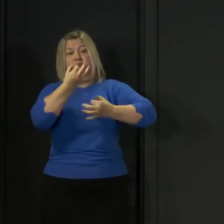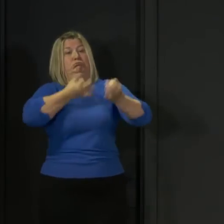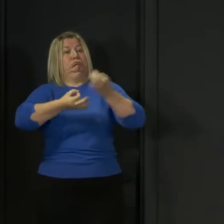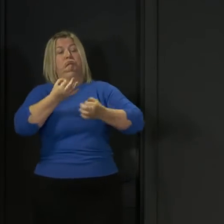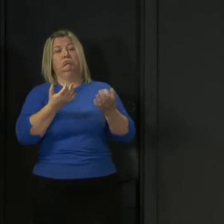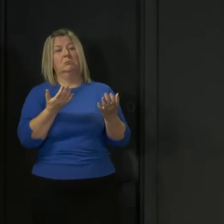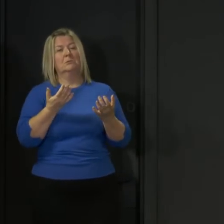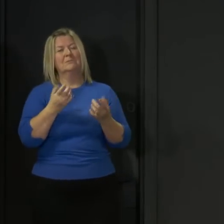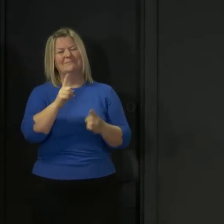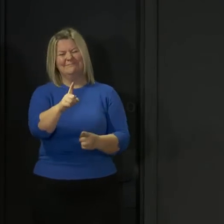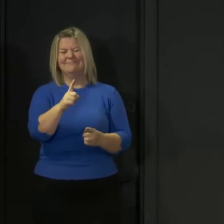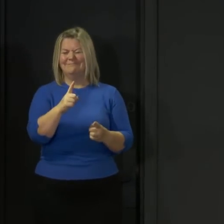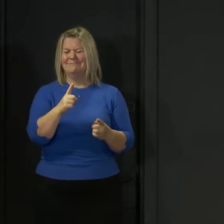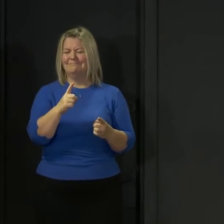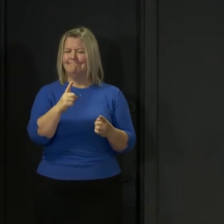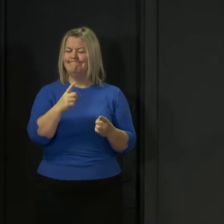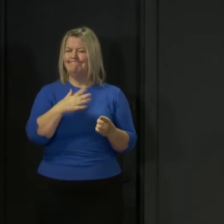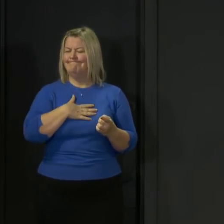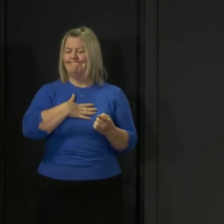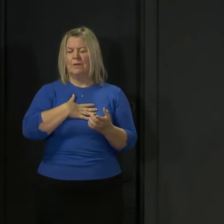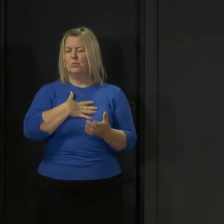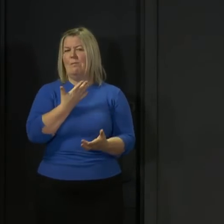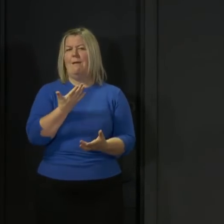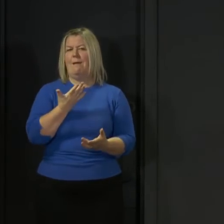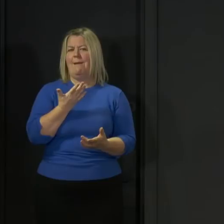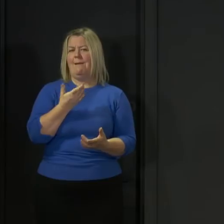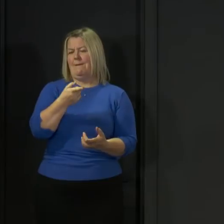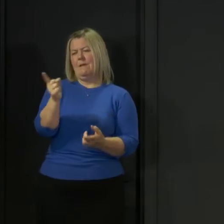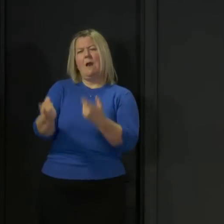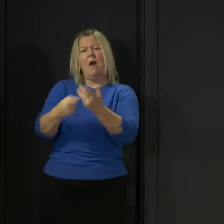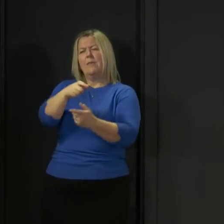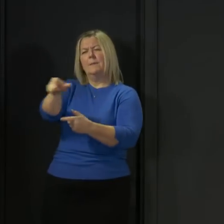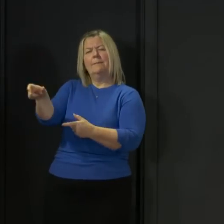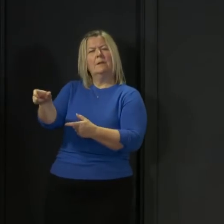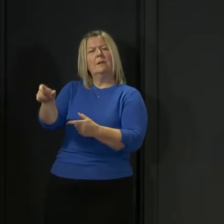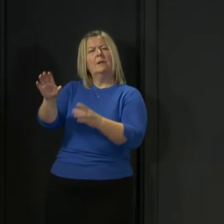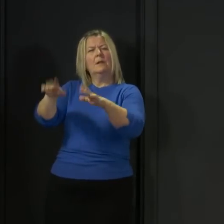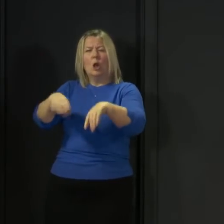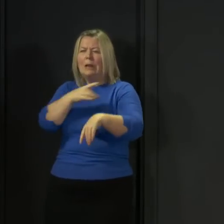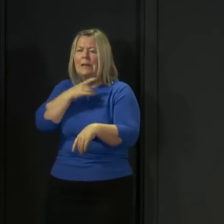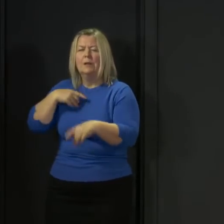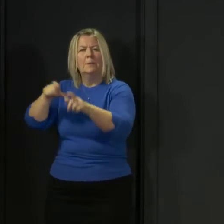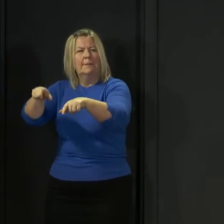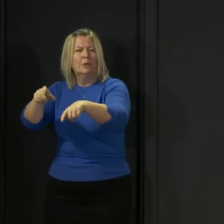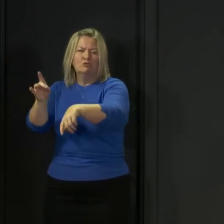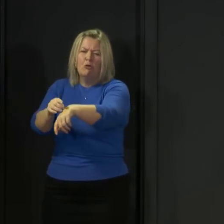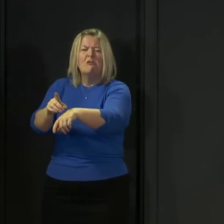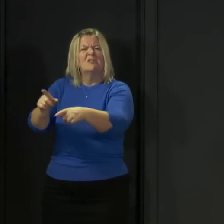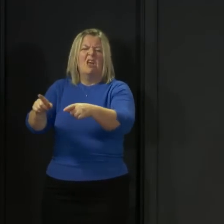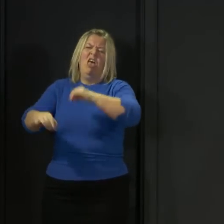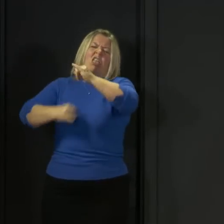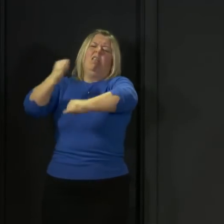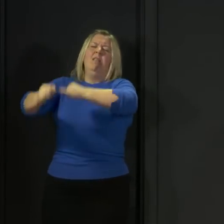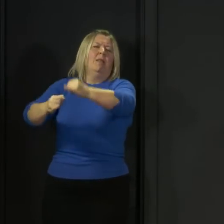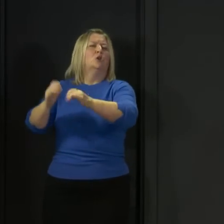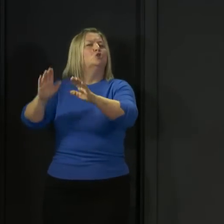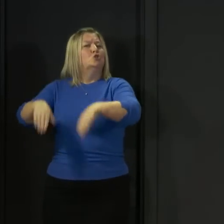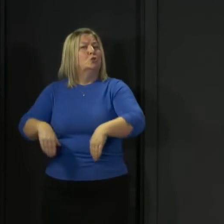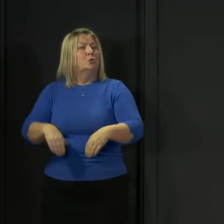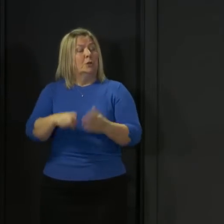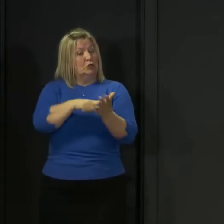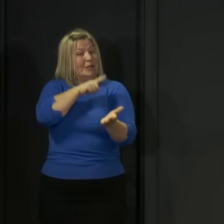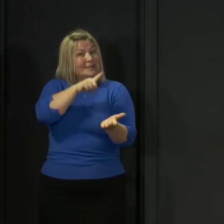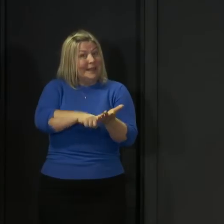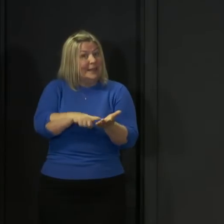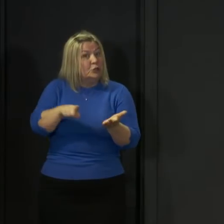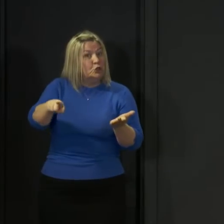have an issue with people subjecting officials to unfair criticism of that nature Jason Leach in my view